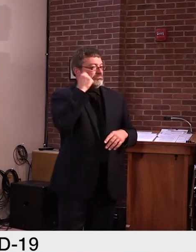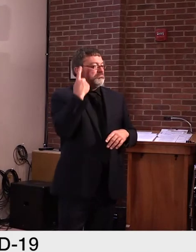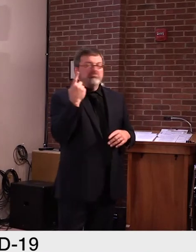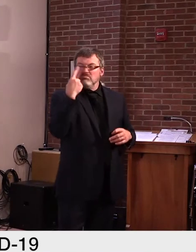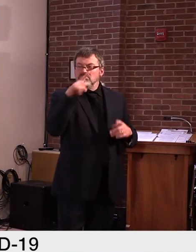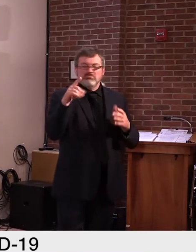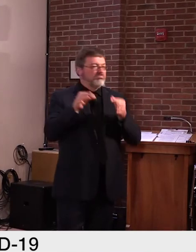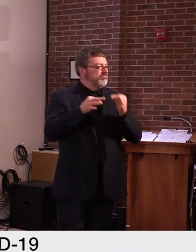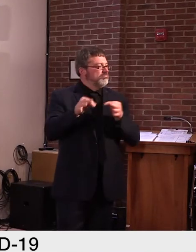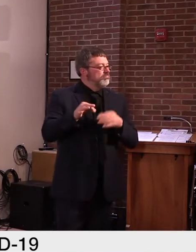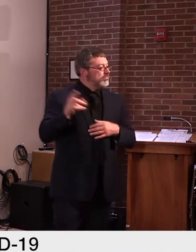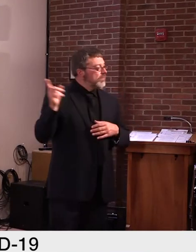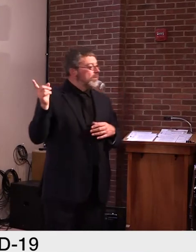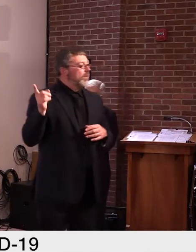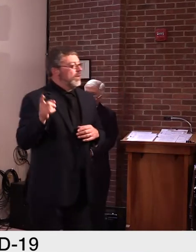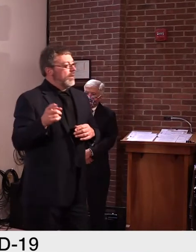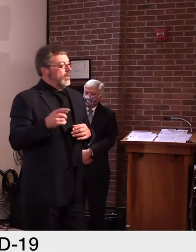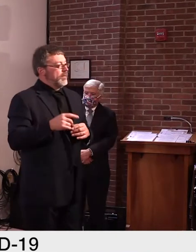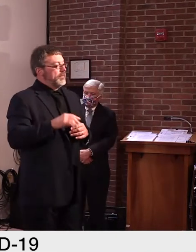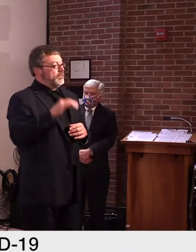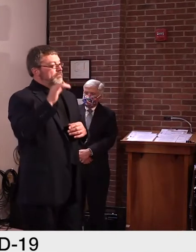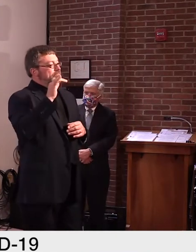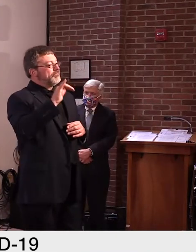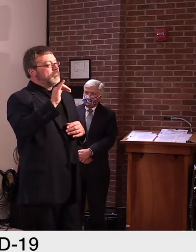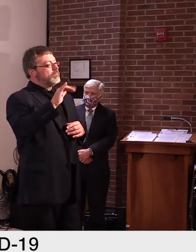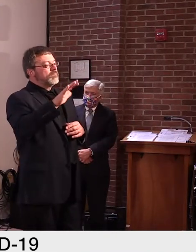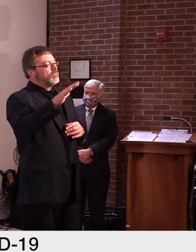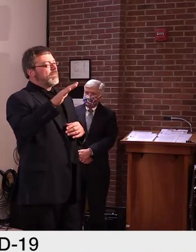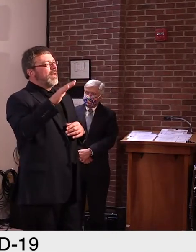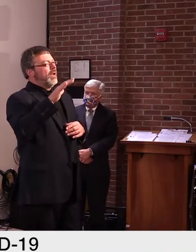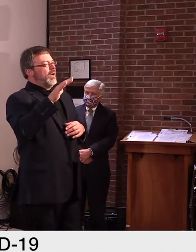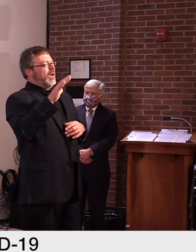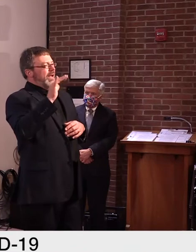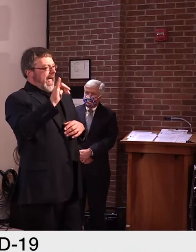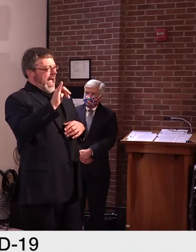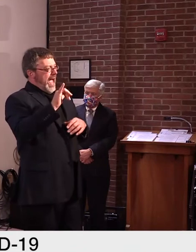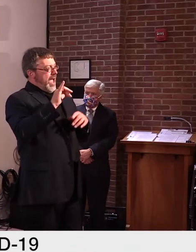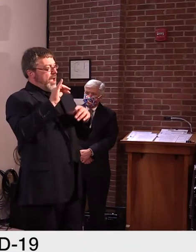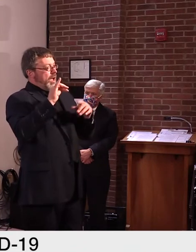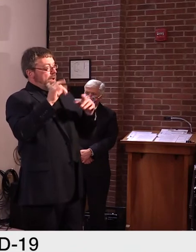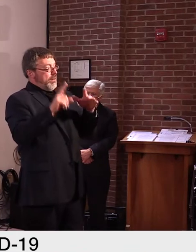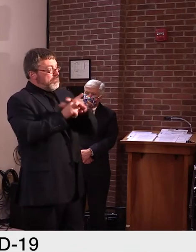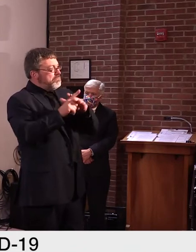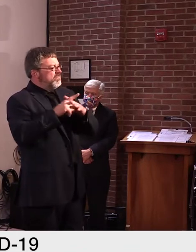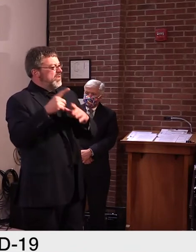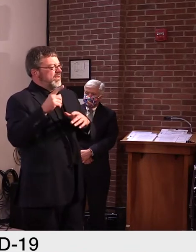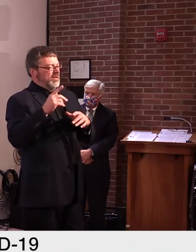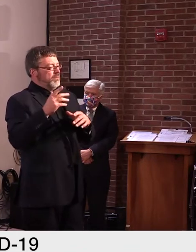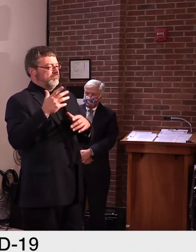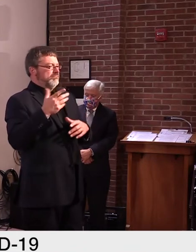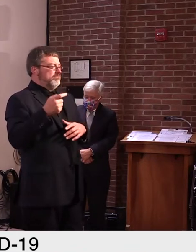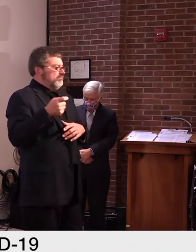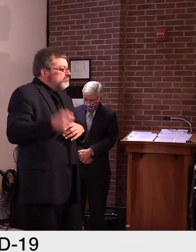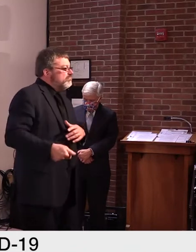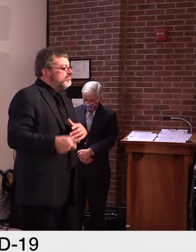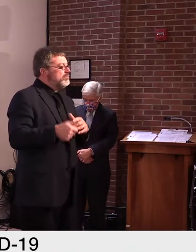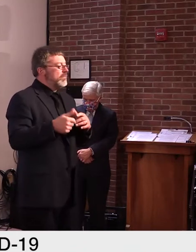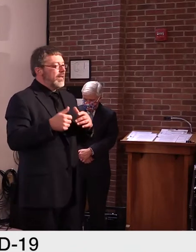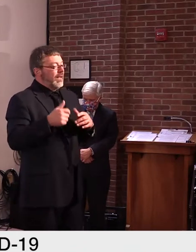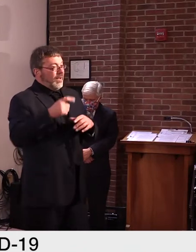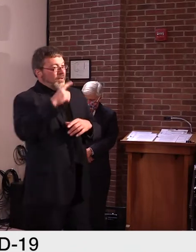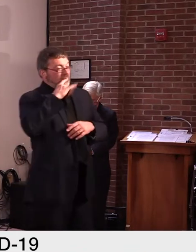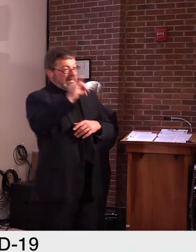confidentiality and patient specific data. Um, because it turns out, um, whether